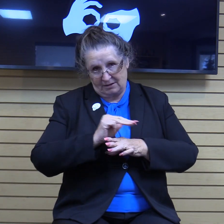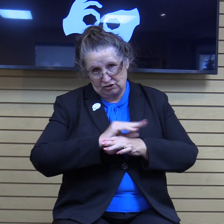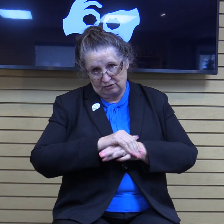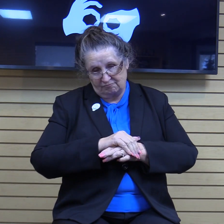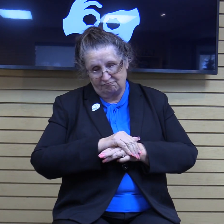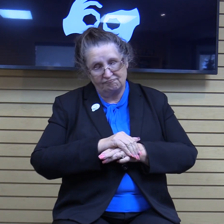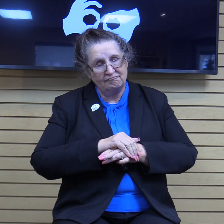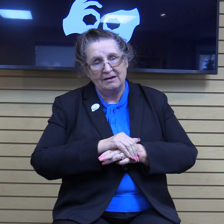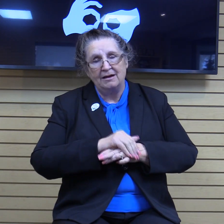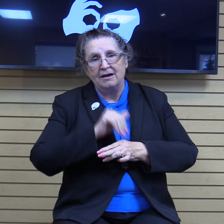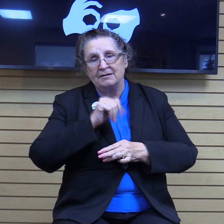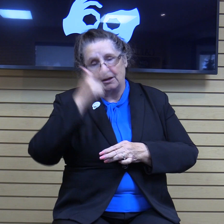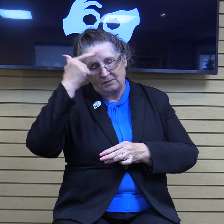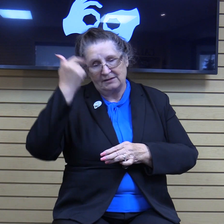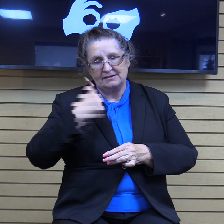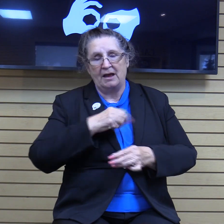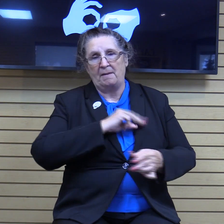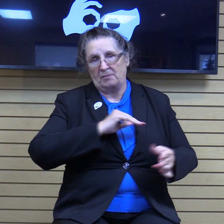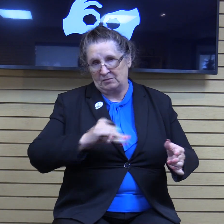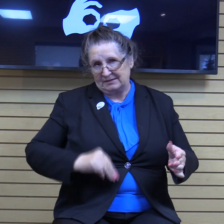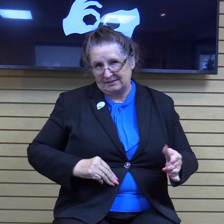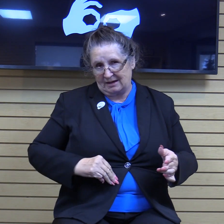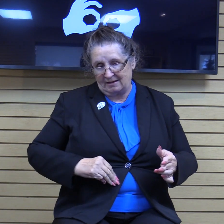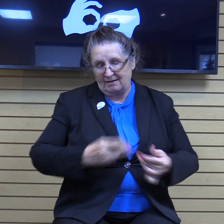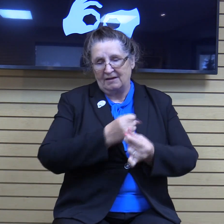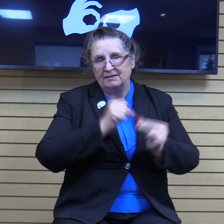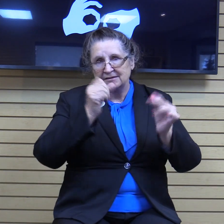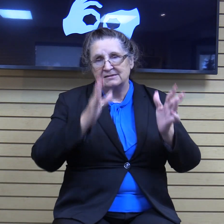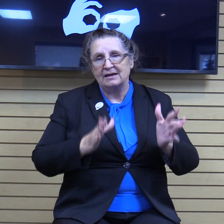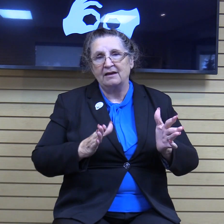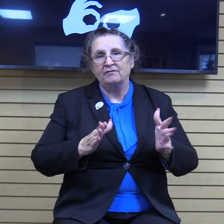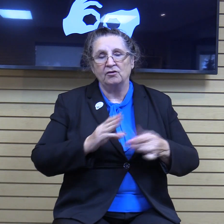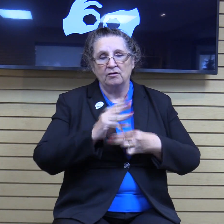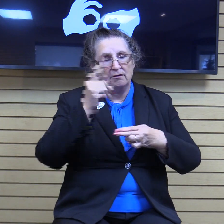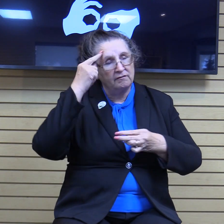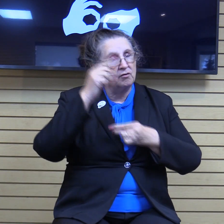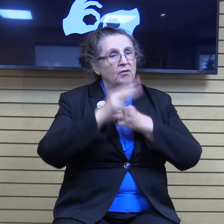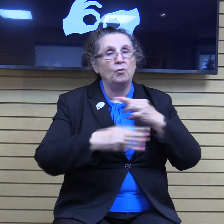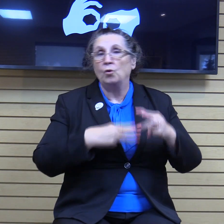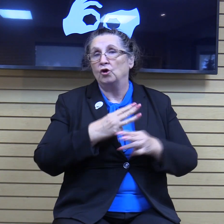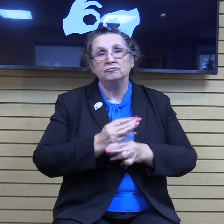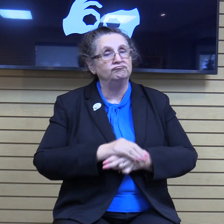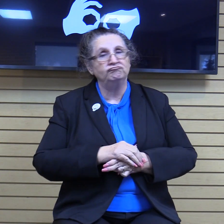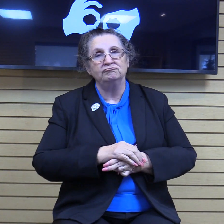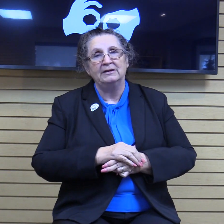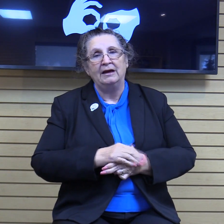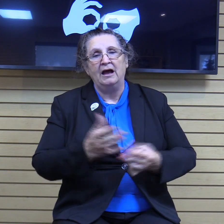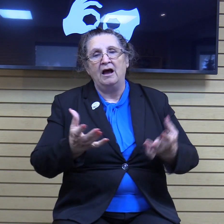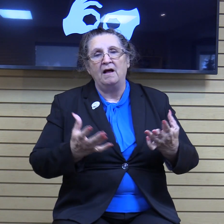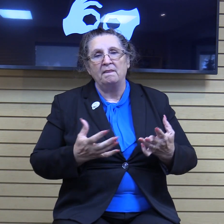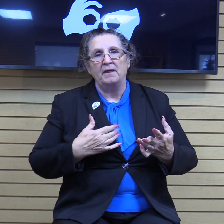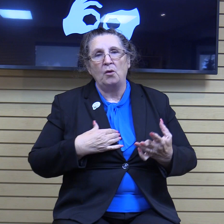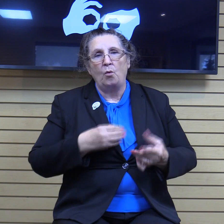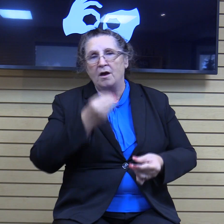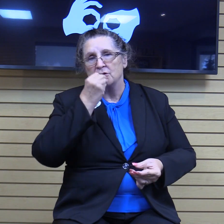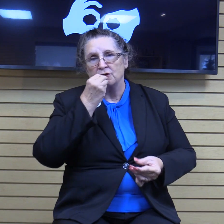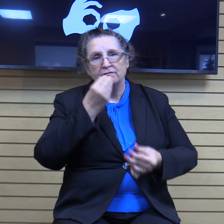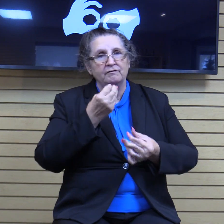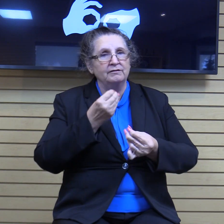because I am the Messiah. The Savior of the world. They just want a free lunch. They want to